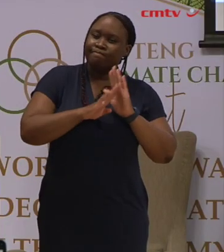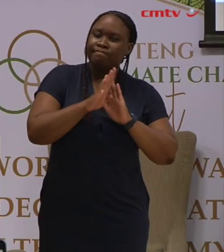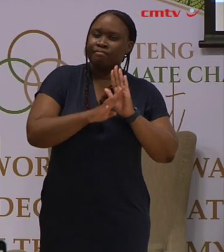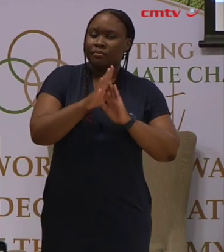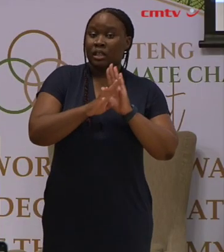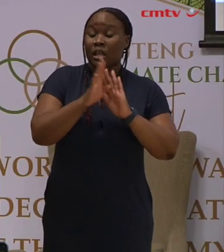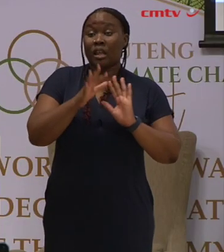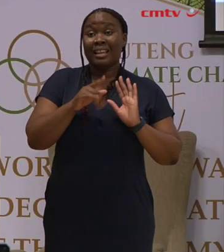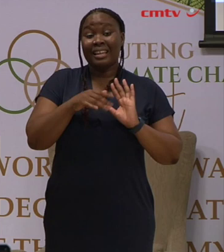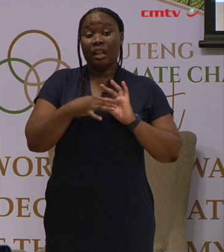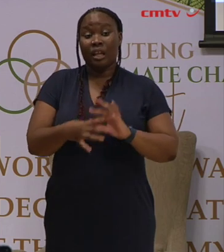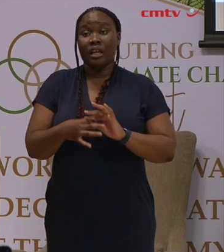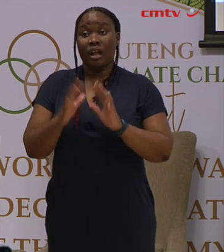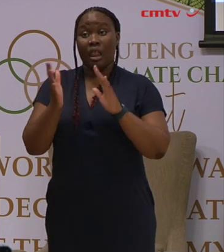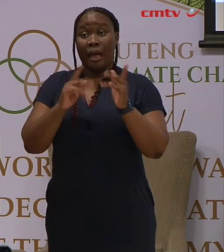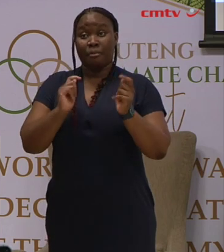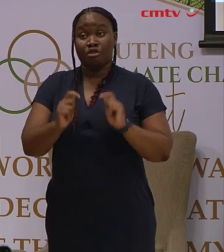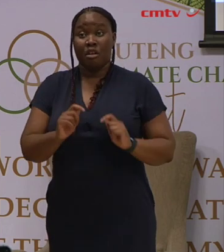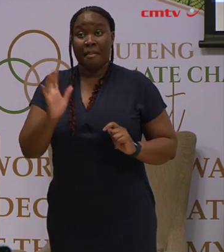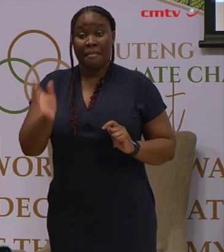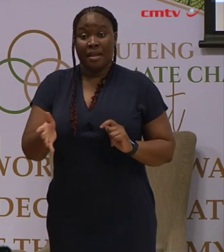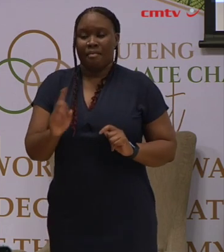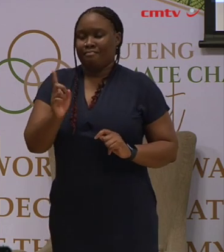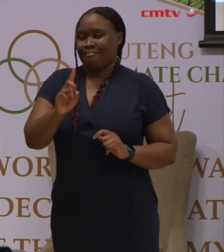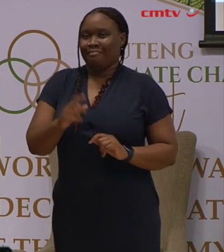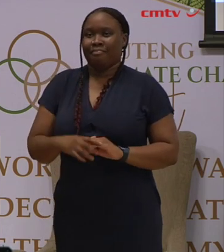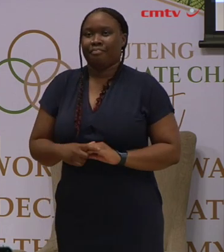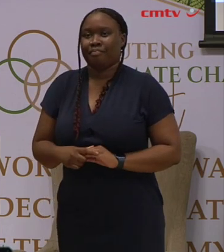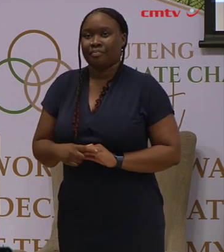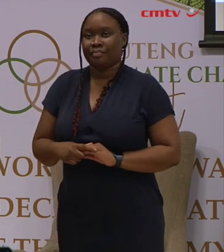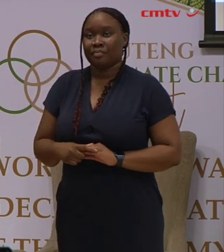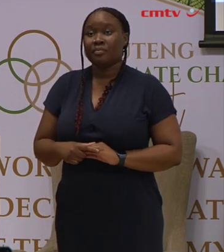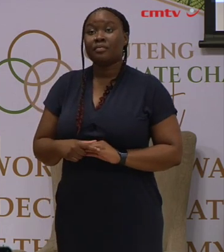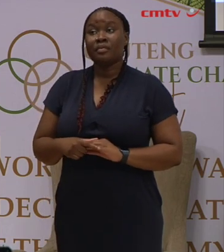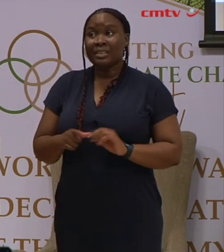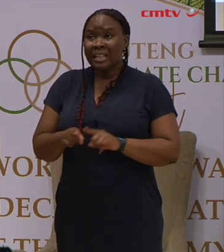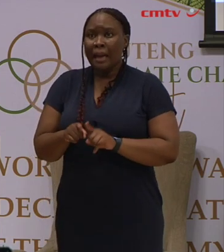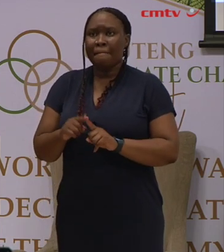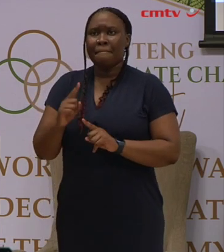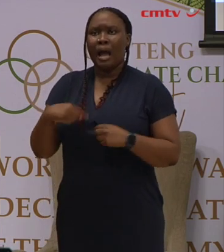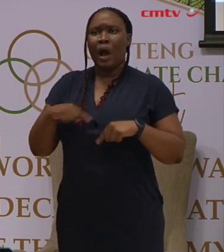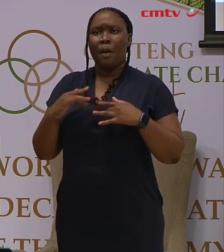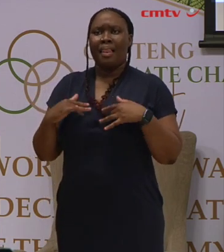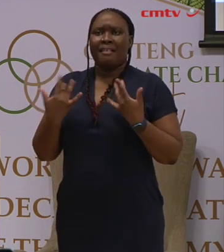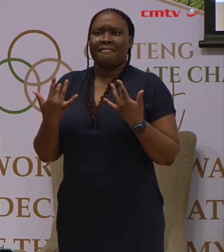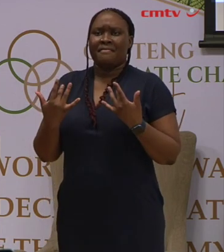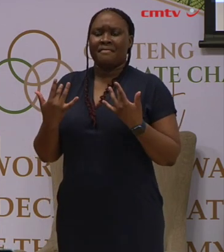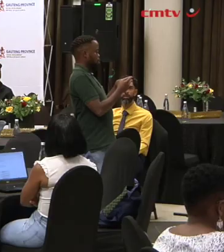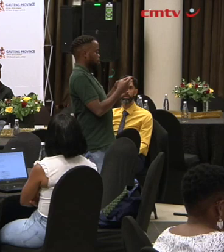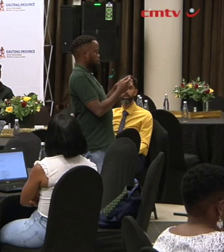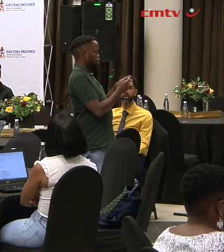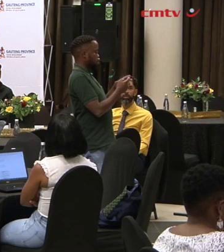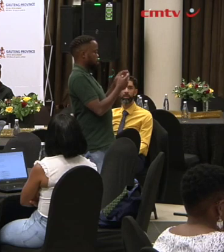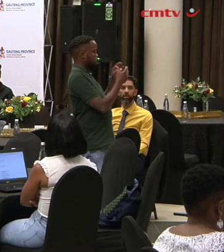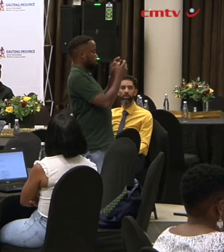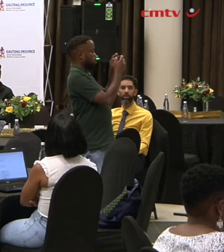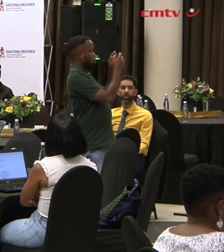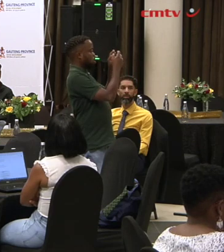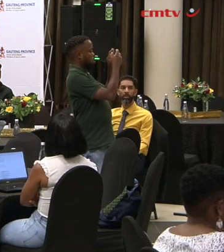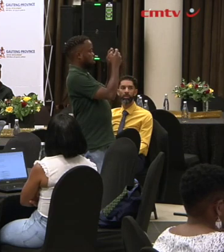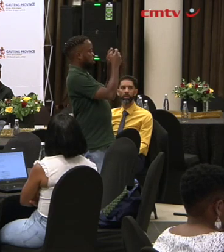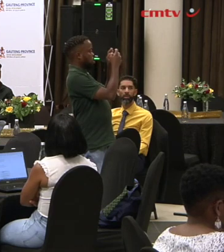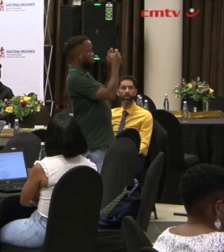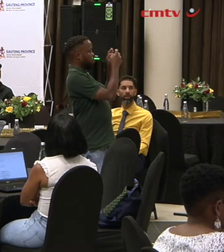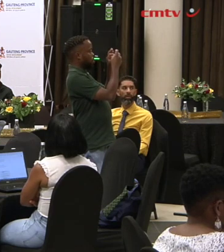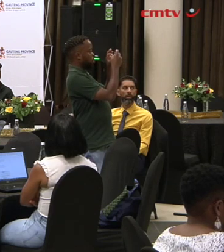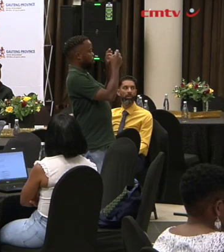but goes to the very fiber of our existence and our ability to sustain